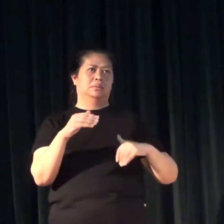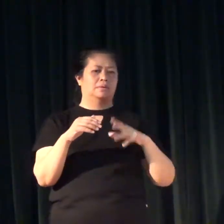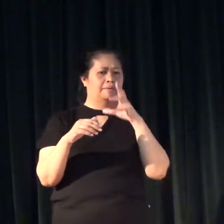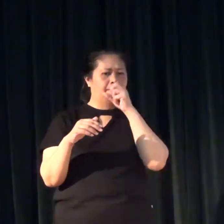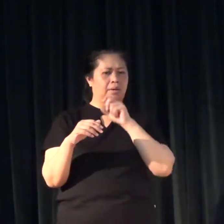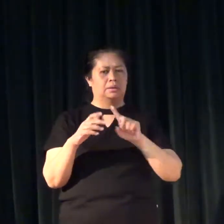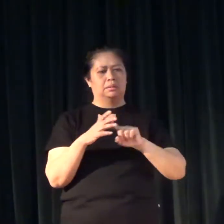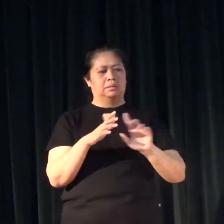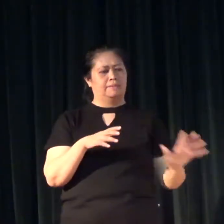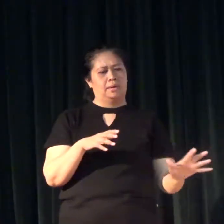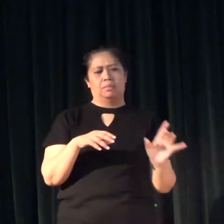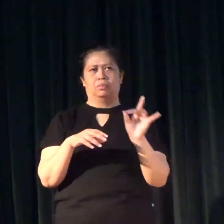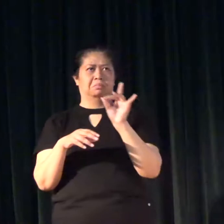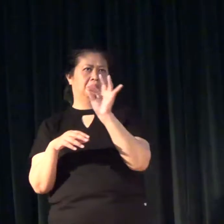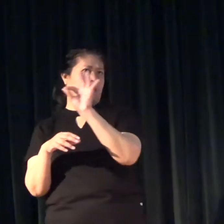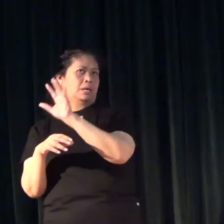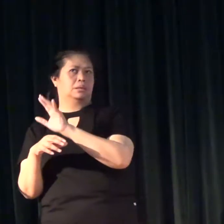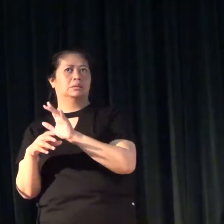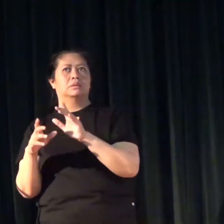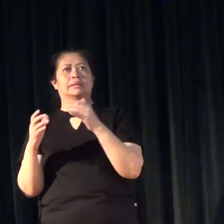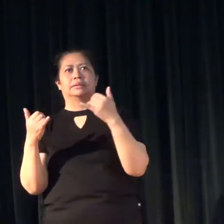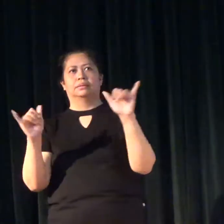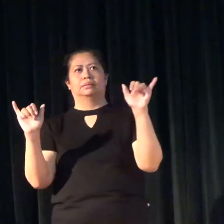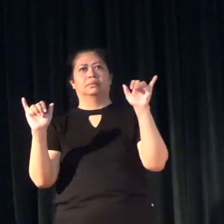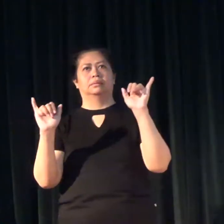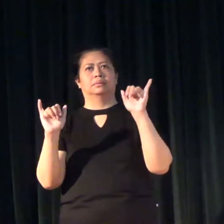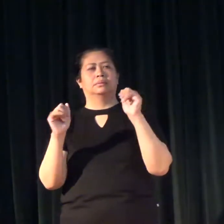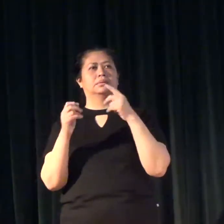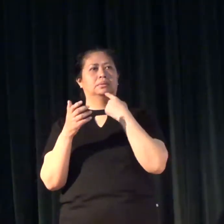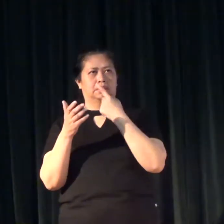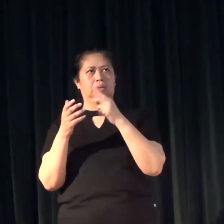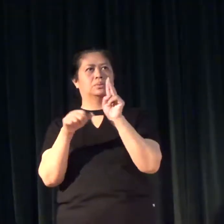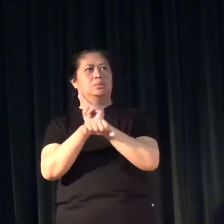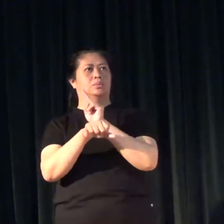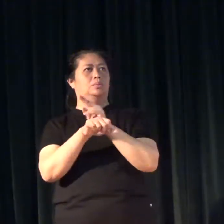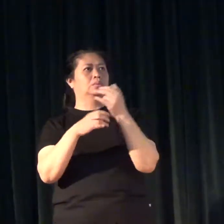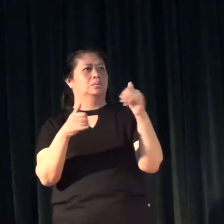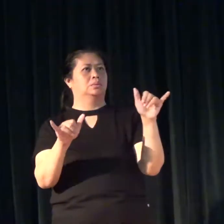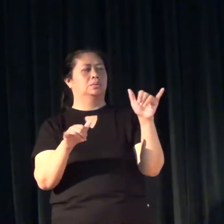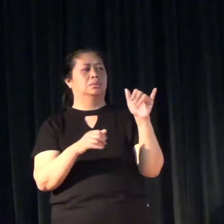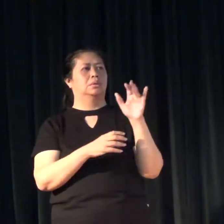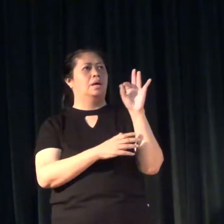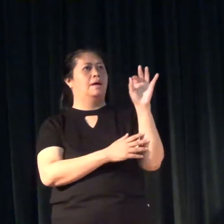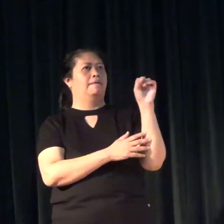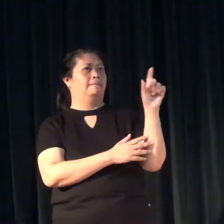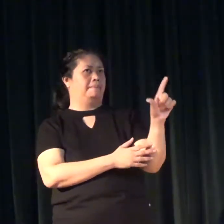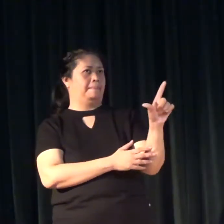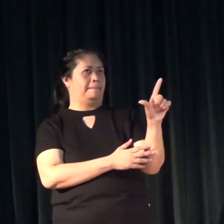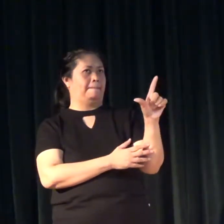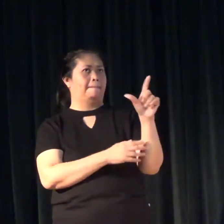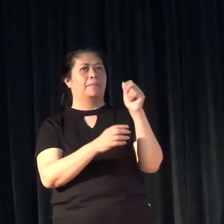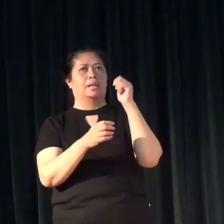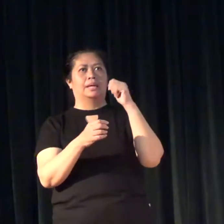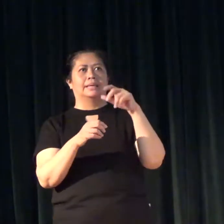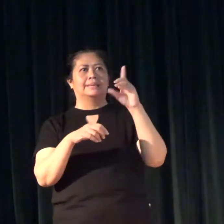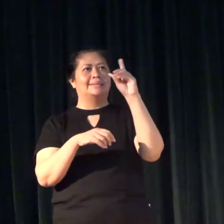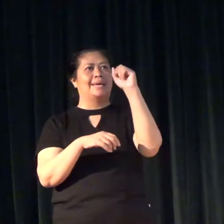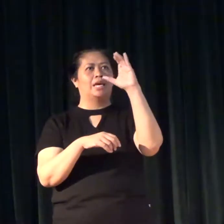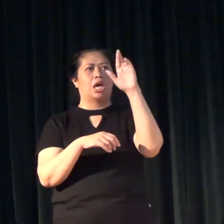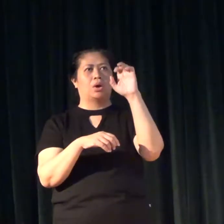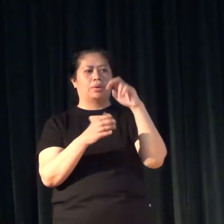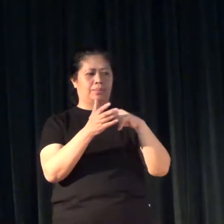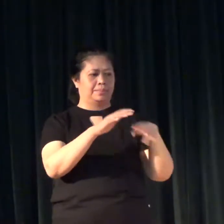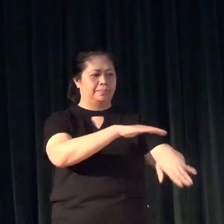around age 8 or 9. But still, it mentions the use of FSL in daycare centers